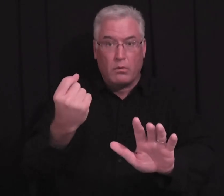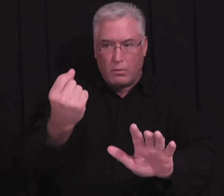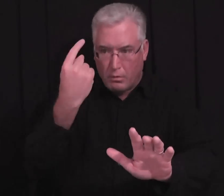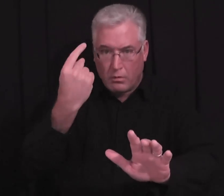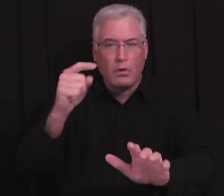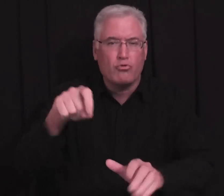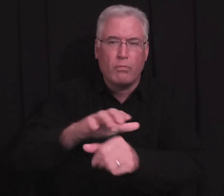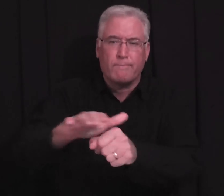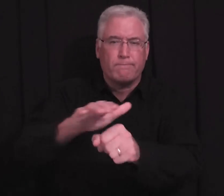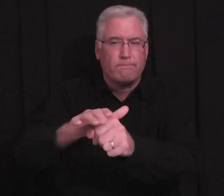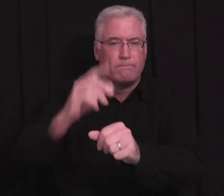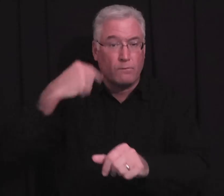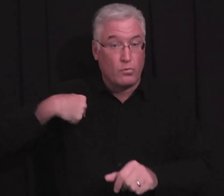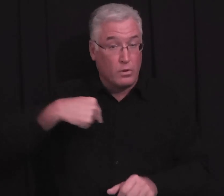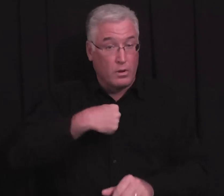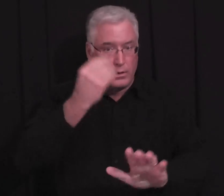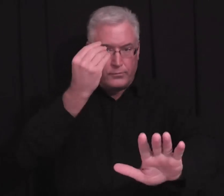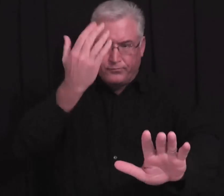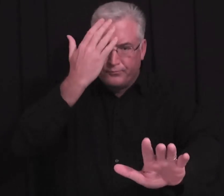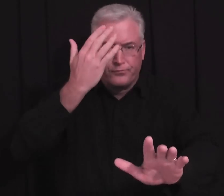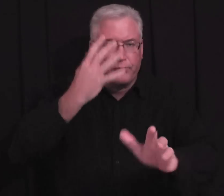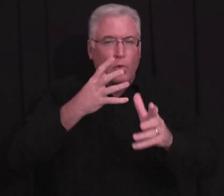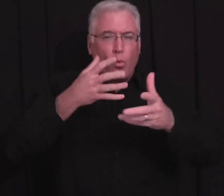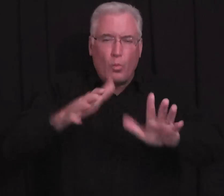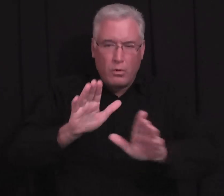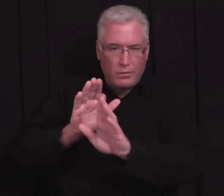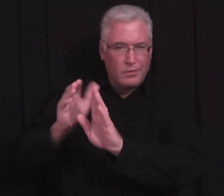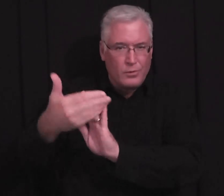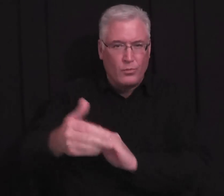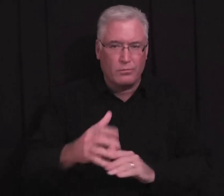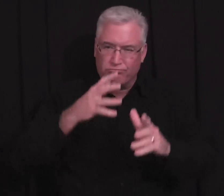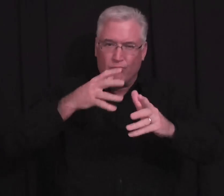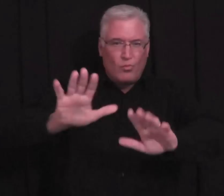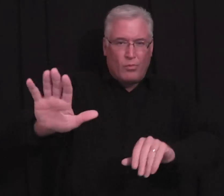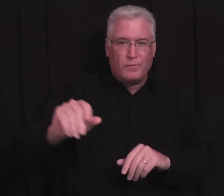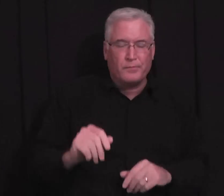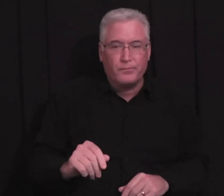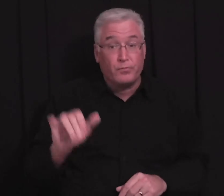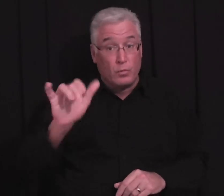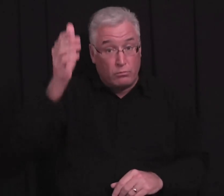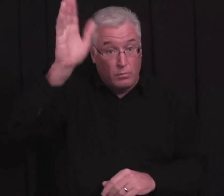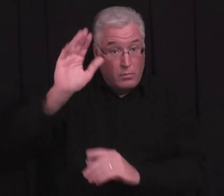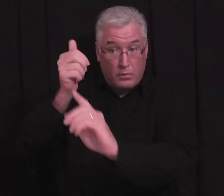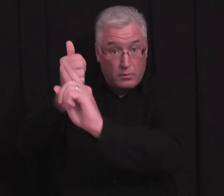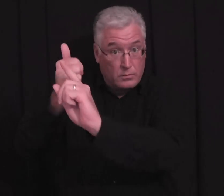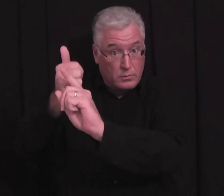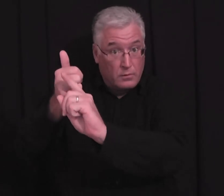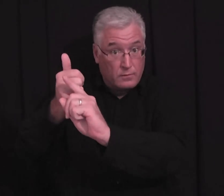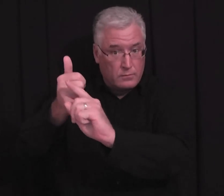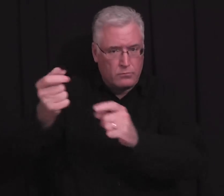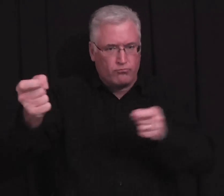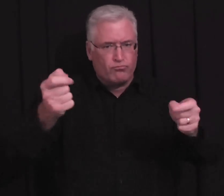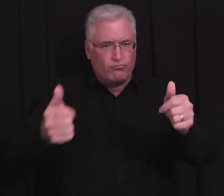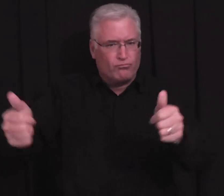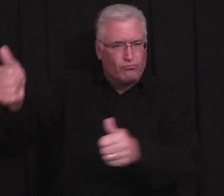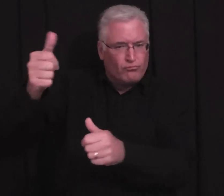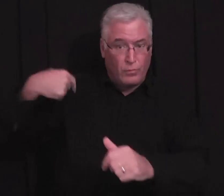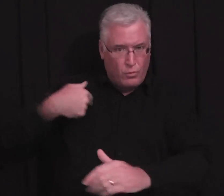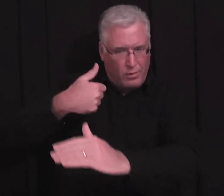hurt through that. If you understand that, that should be enough, you know, to make you not be involved in adultery. God